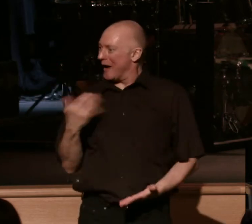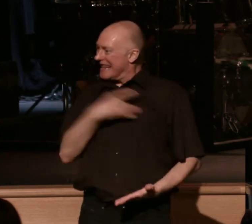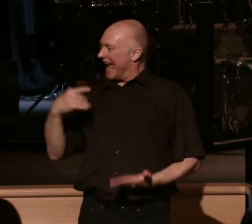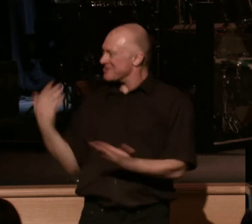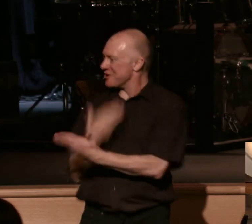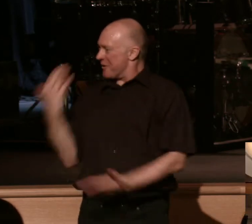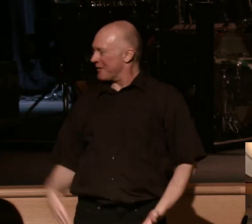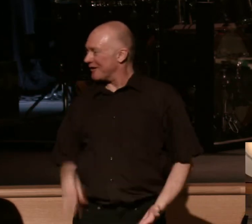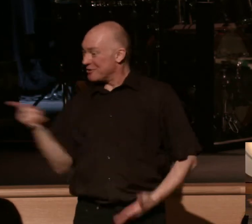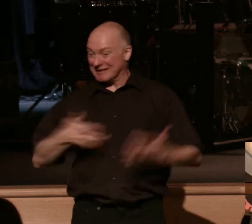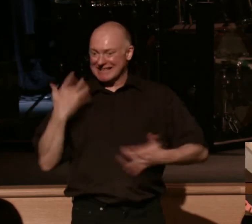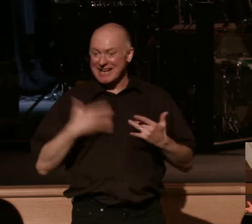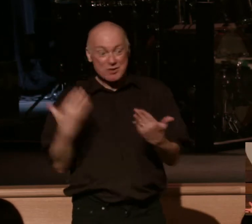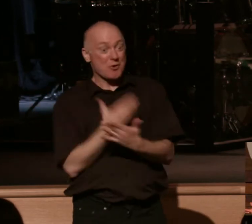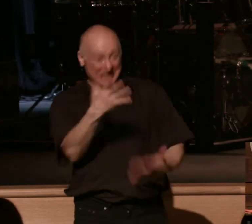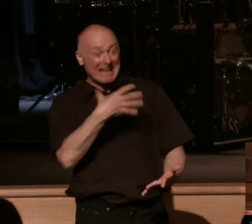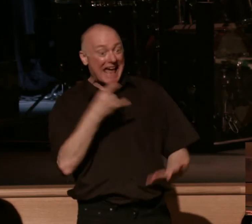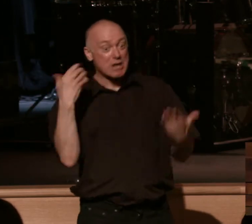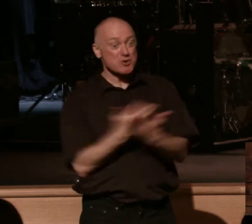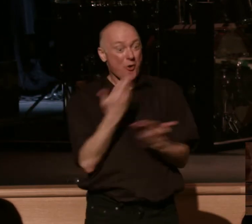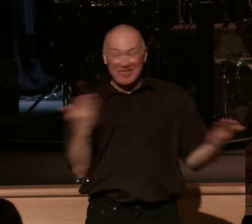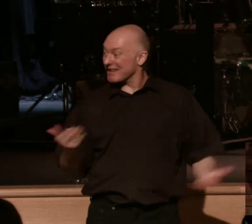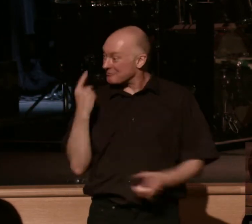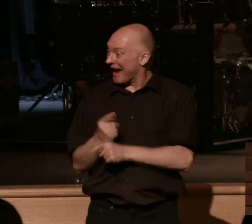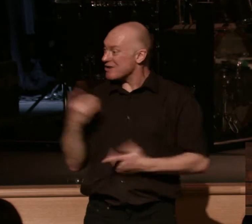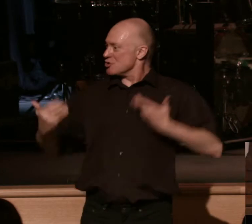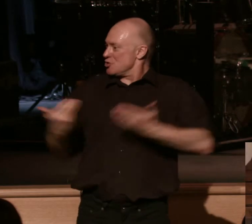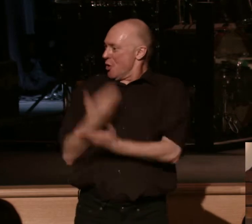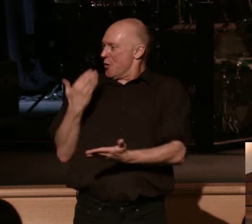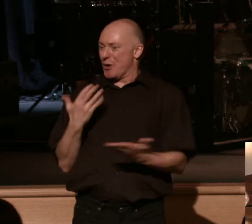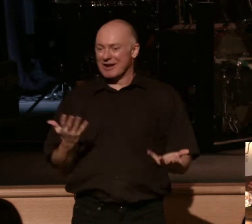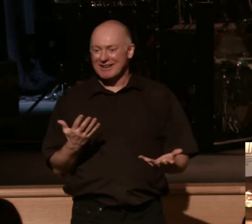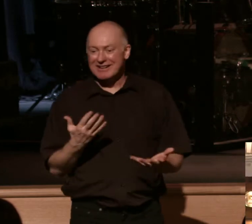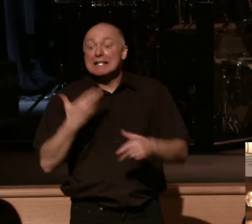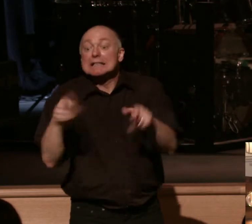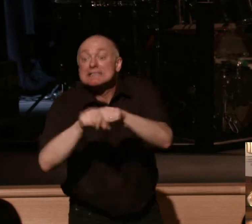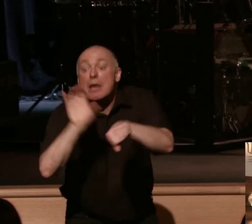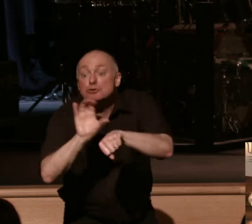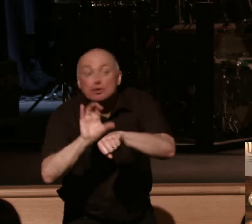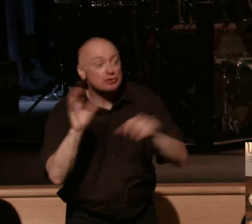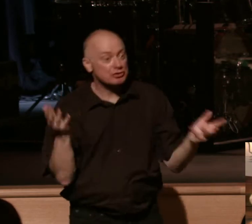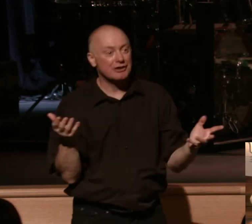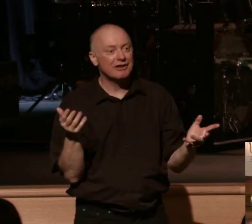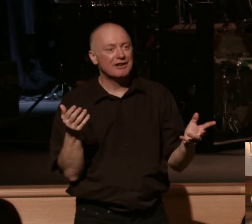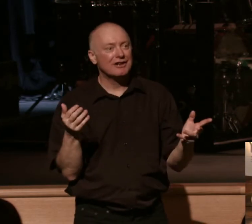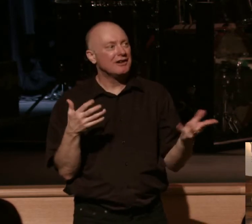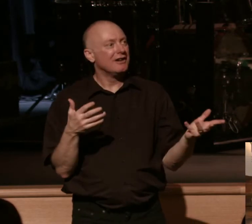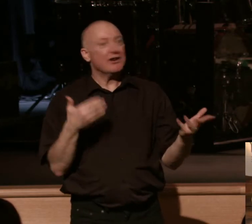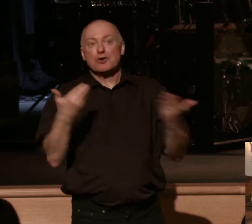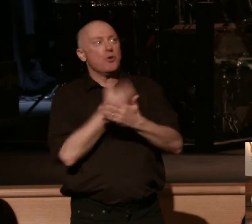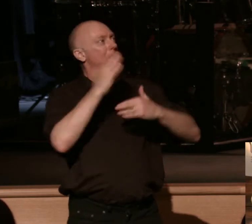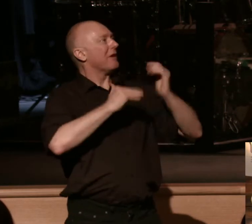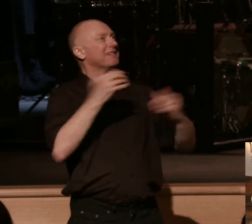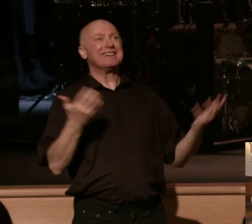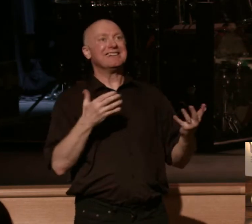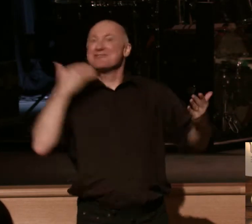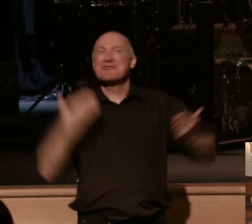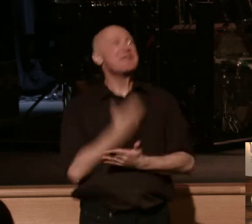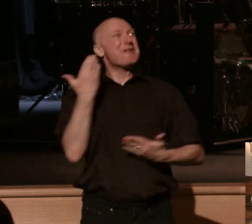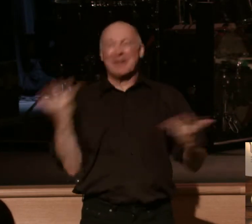And doesn't that excite you? Anyone else? Anyone else? I think it's exciting to see that. Even in our church, in certain areas, and we're just beating this building up, but a fresh coat of paint, and you're just like,